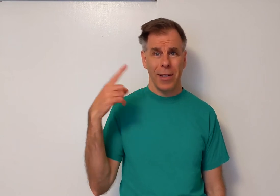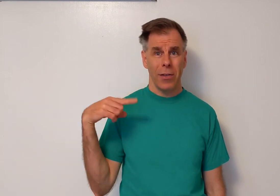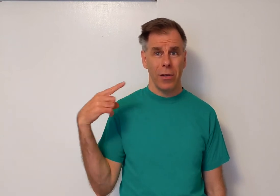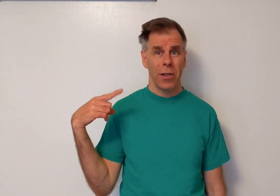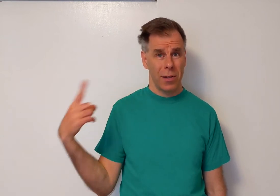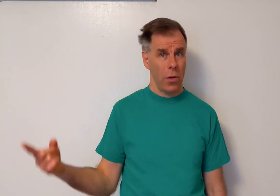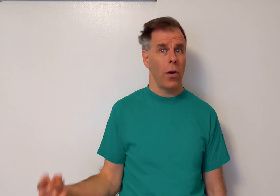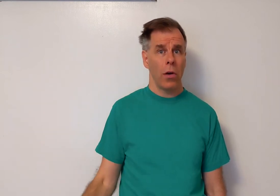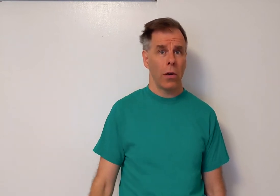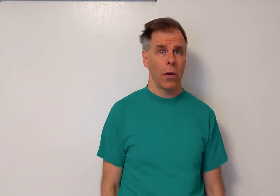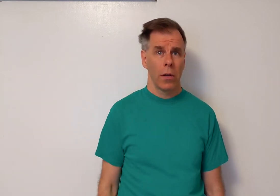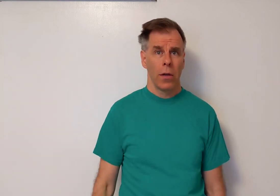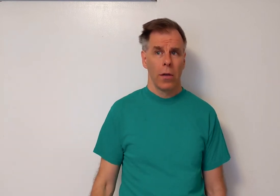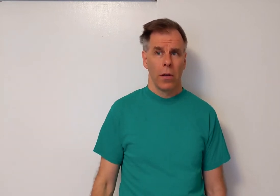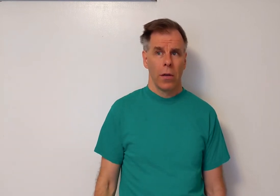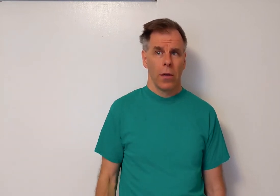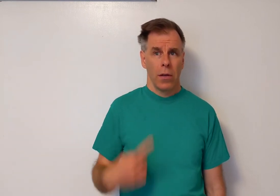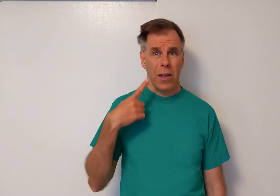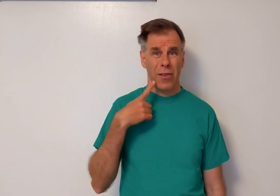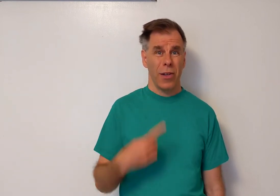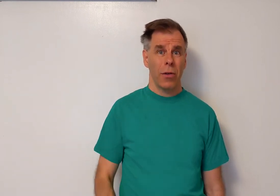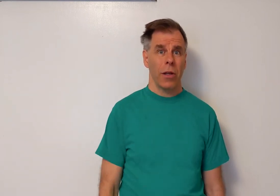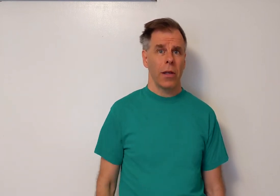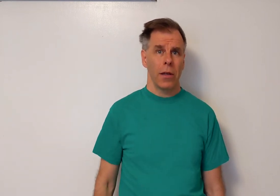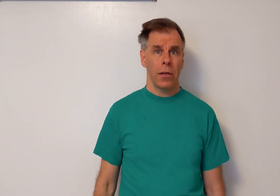in the song. You have to go like this.